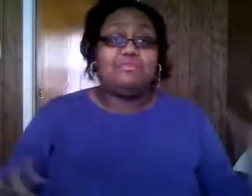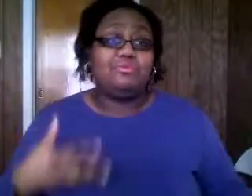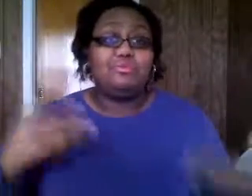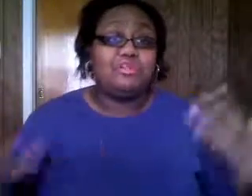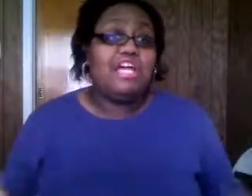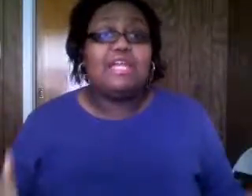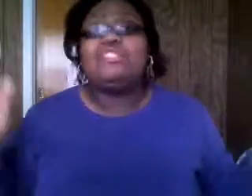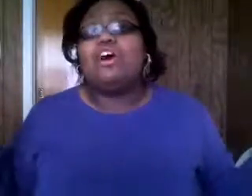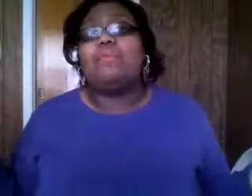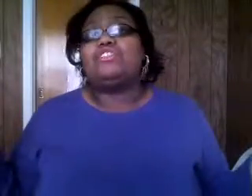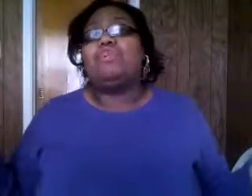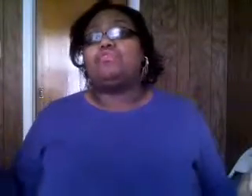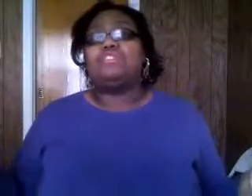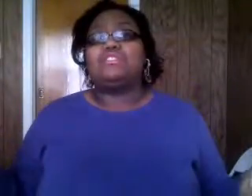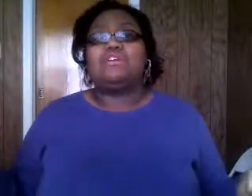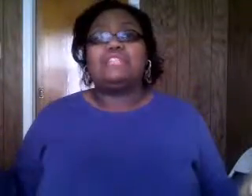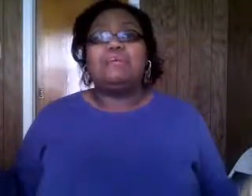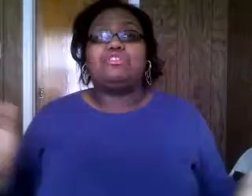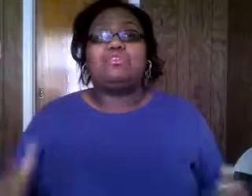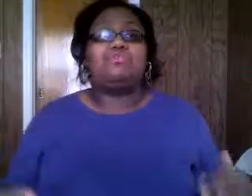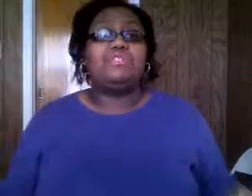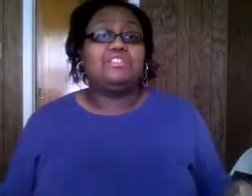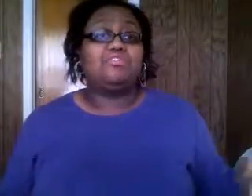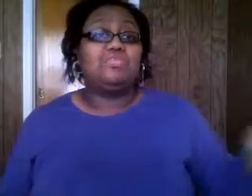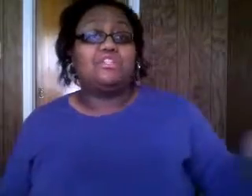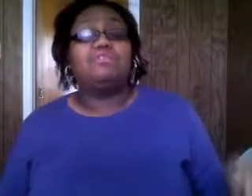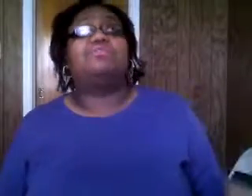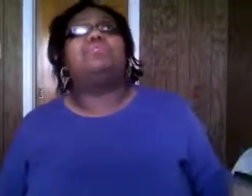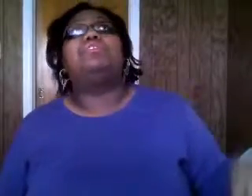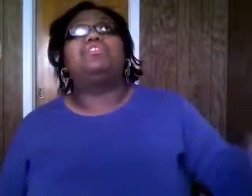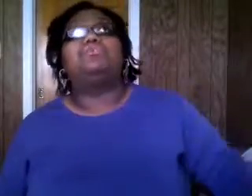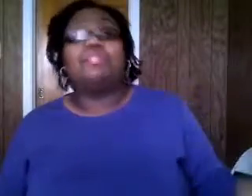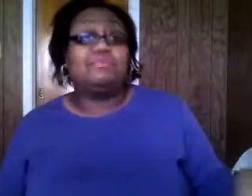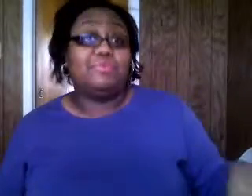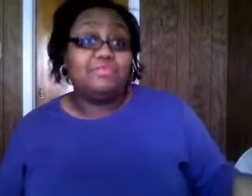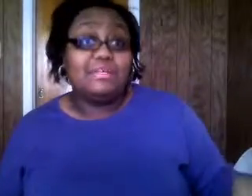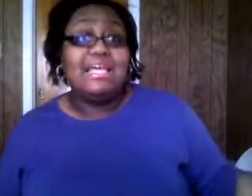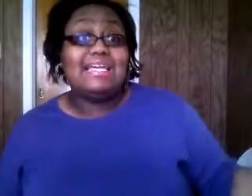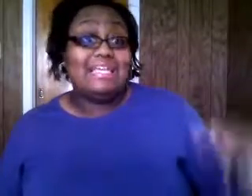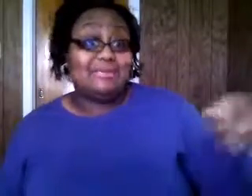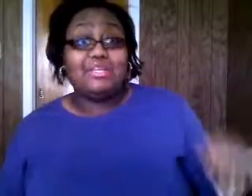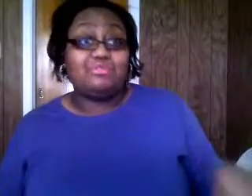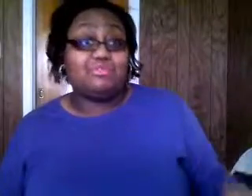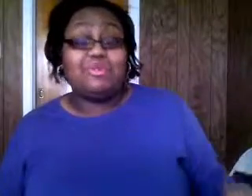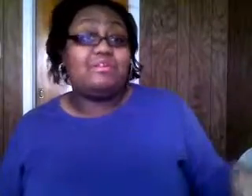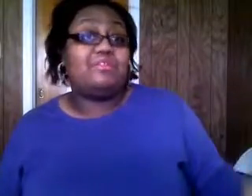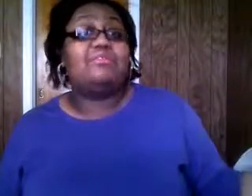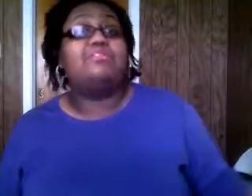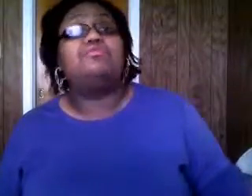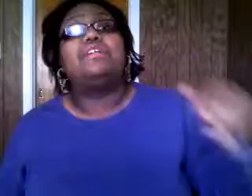get people now we talk about johol's witnesses all the time but johol's witnesses you can learn from them because they're doing what they're supposed to be yeah they ringing your doorbell you know your nurse but